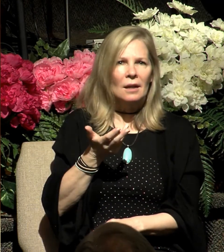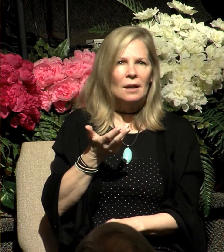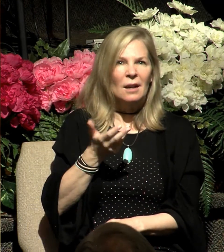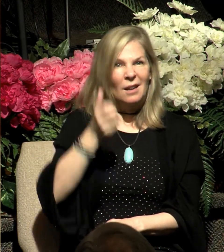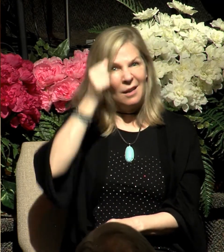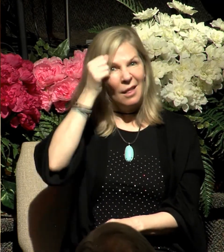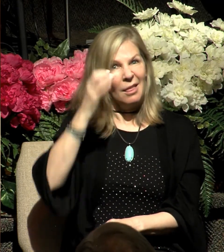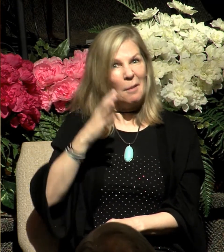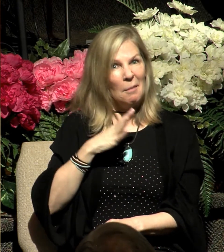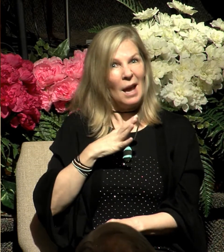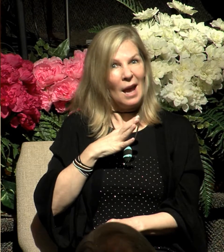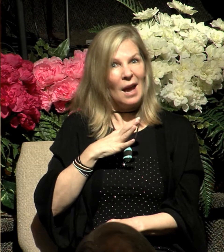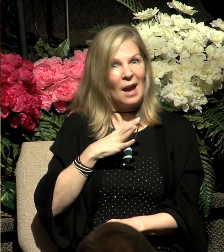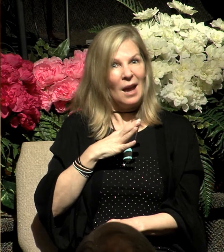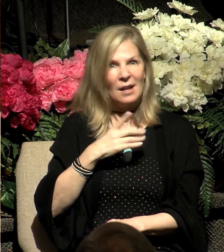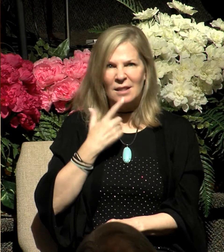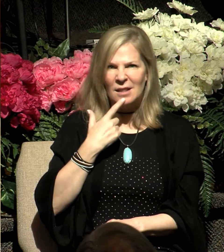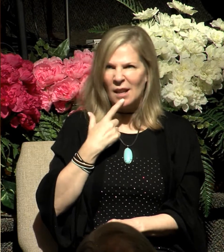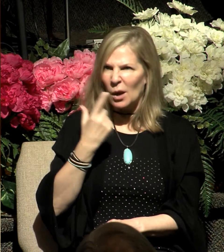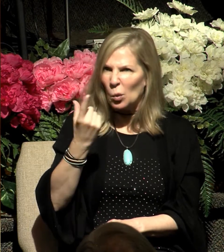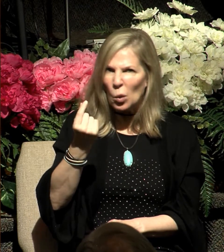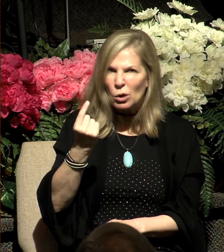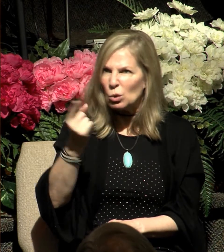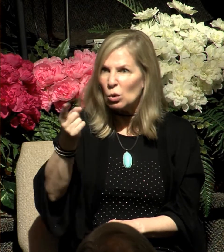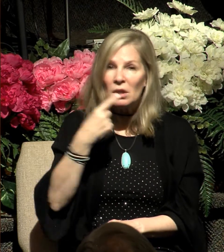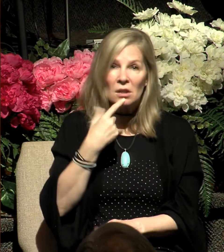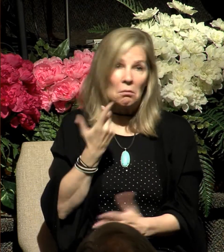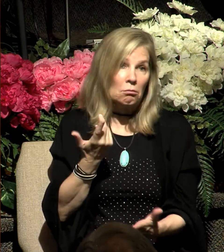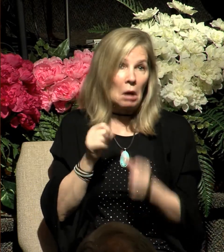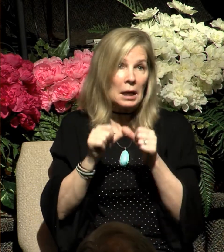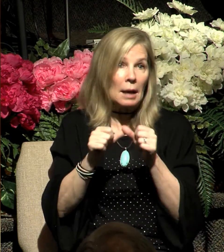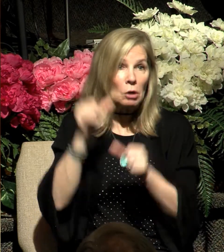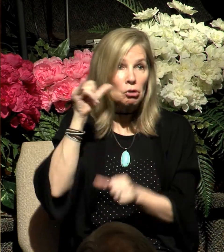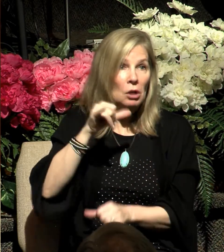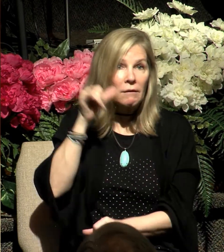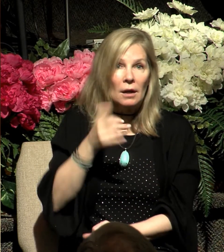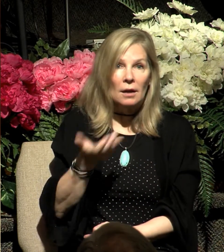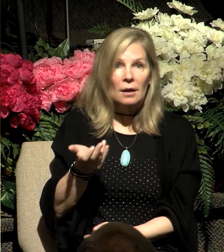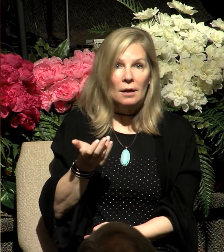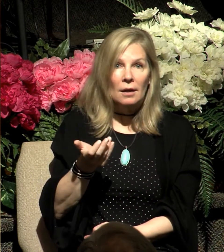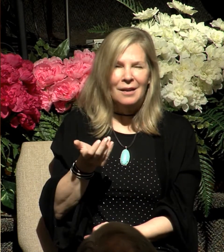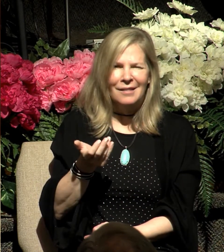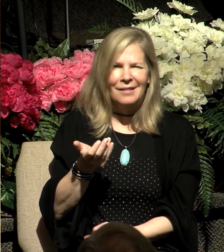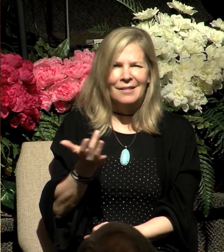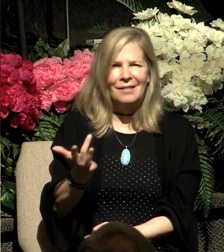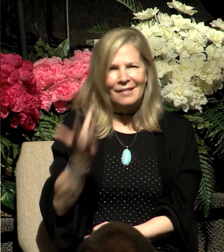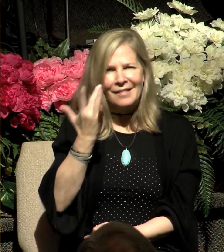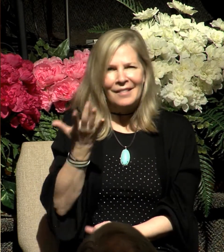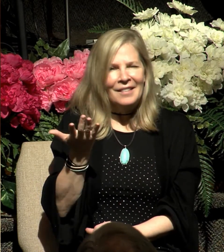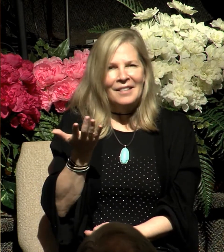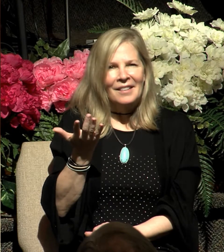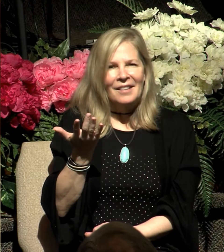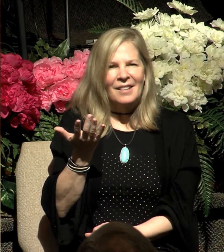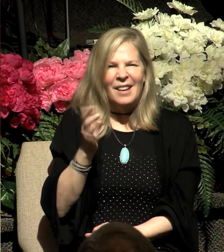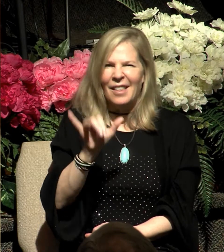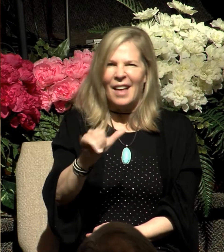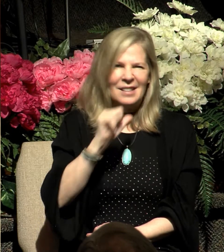he said this to said, what did you do? And he said, well, I kept on shaving. Listen, that's not what happens